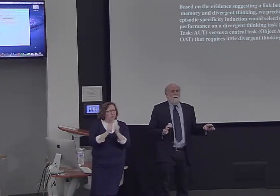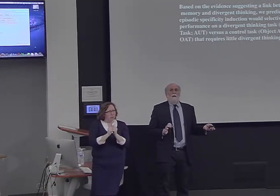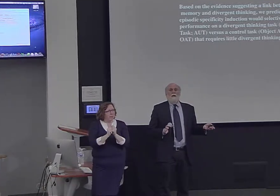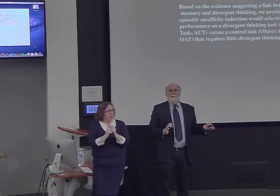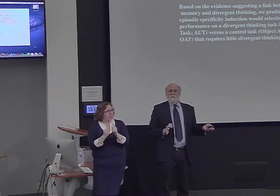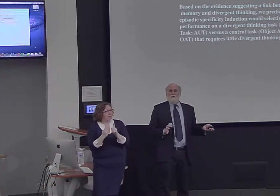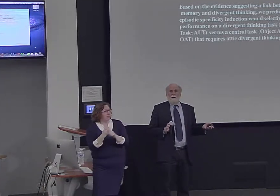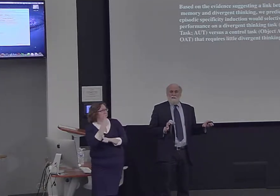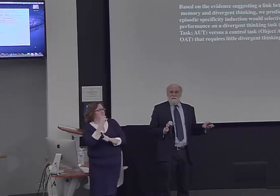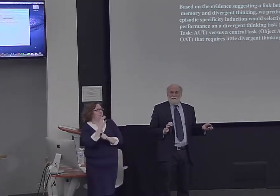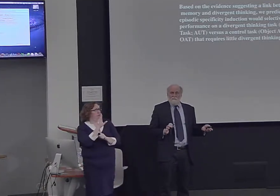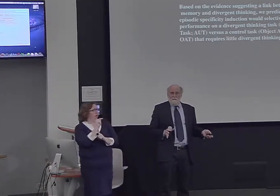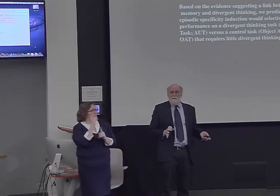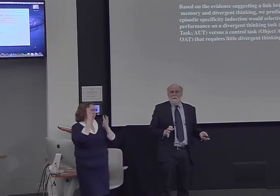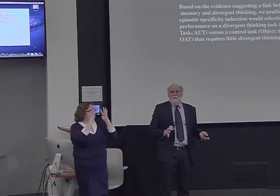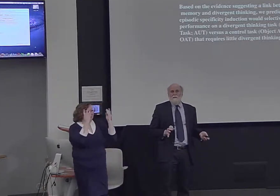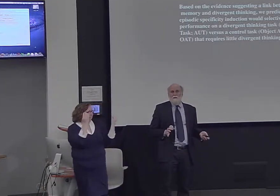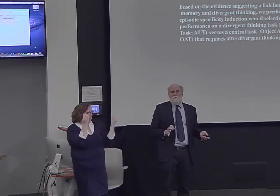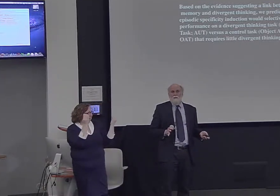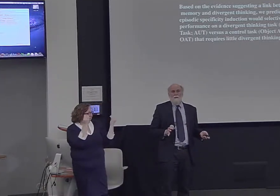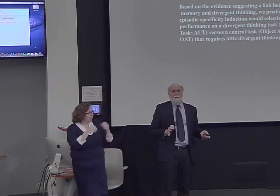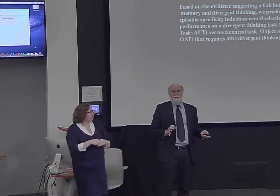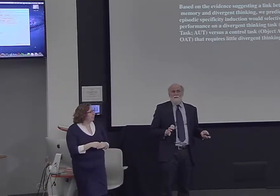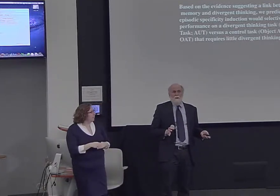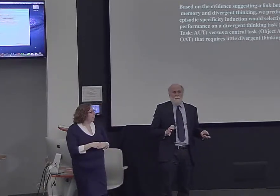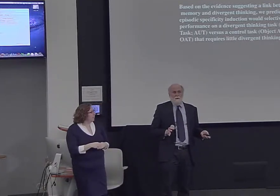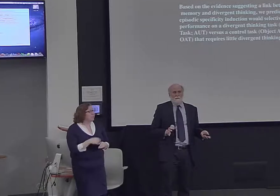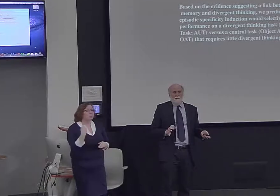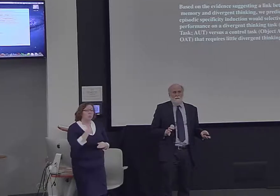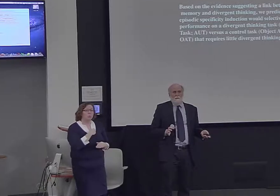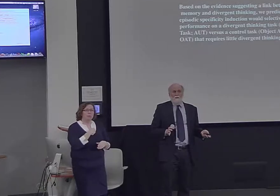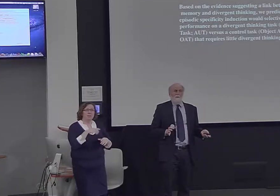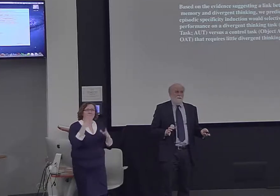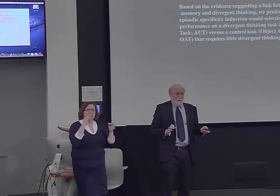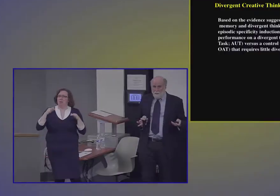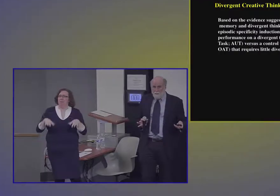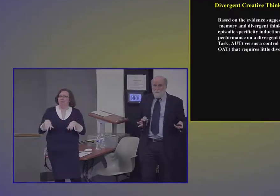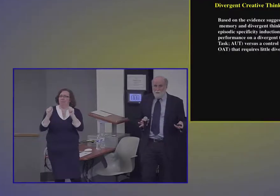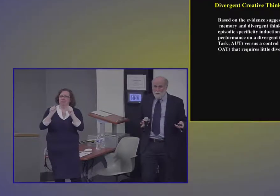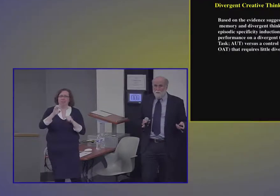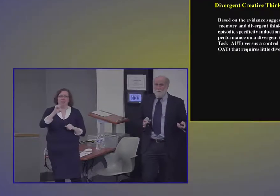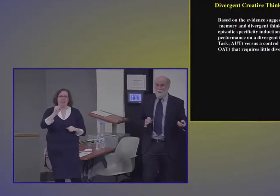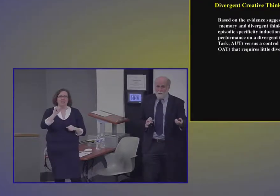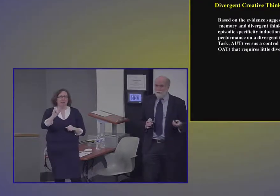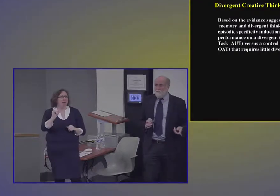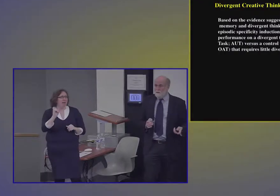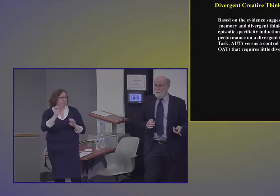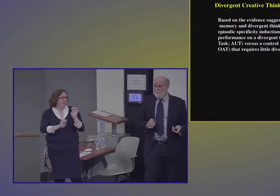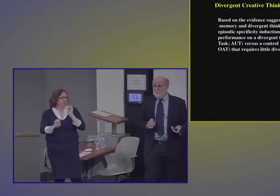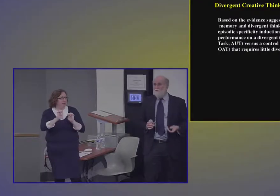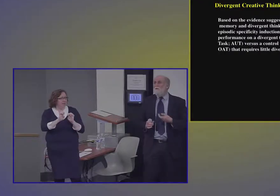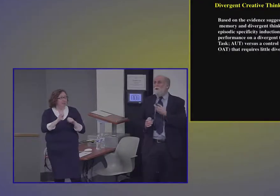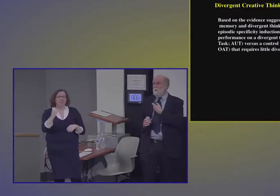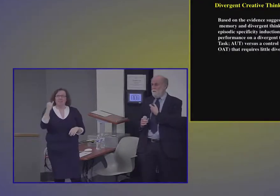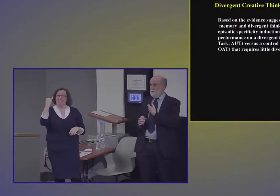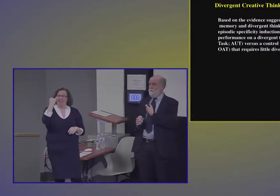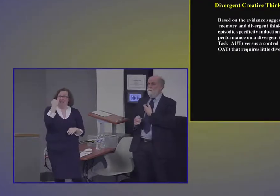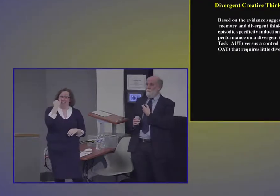episodic specificity induction experiments. Because if it is really drawing on episodic retrieval by the logic of our